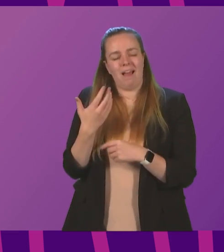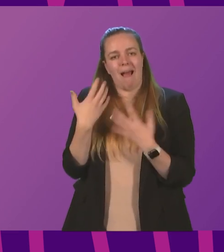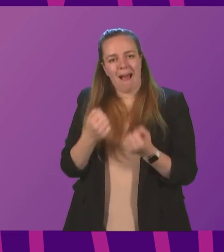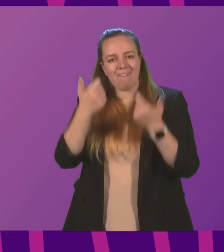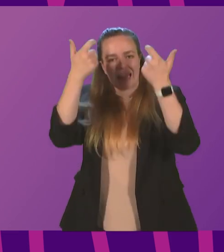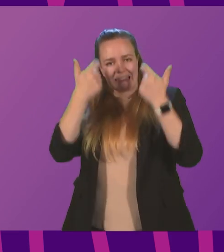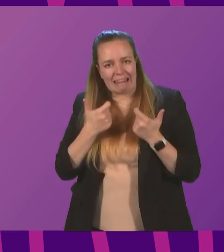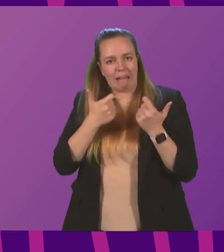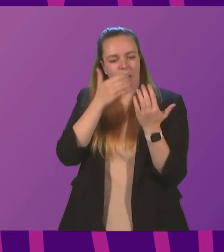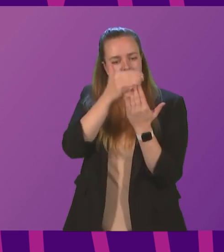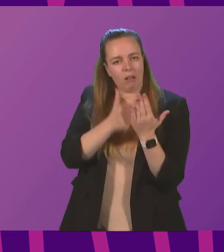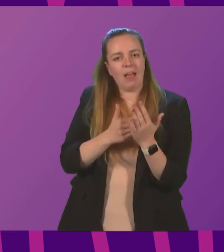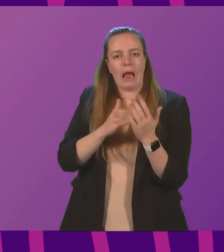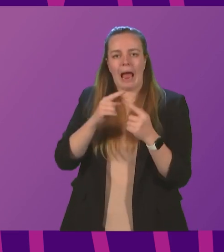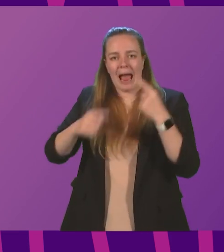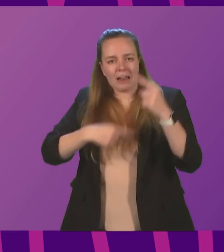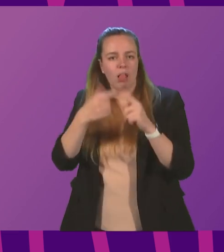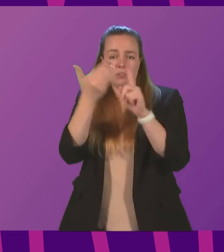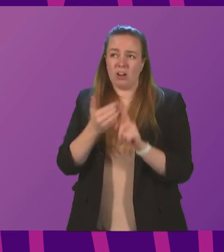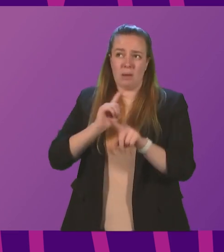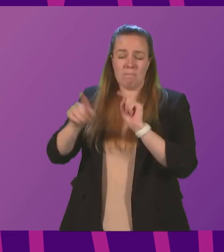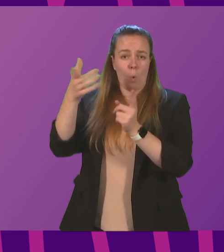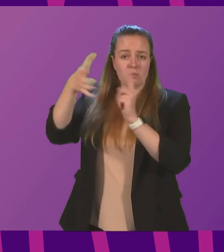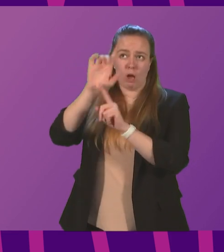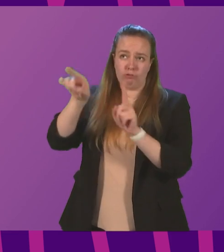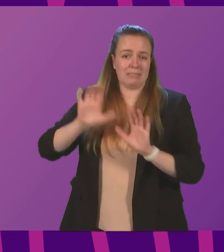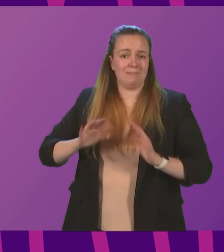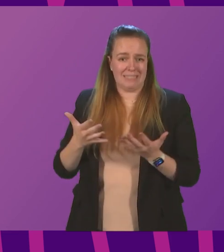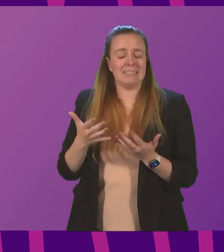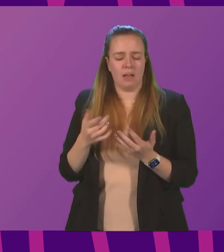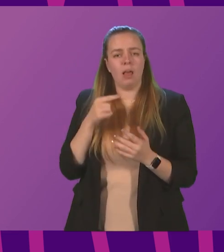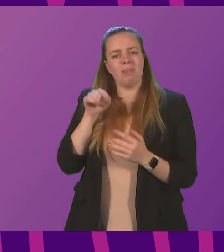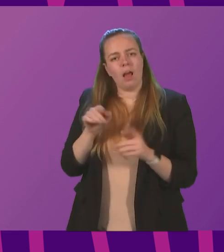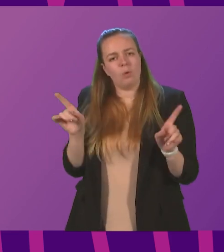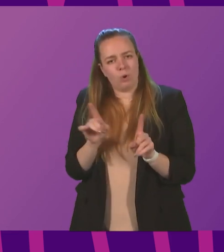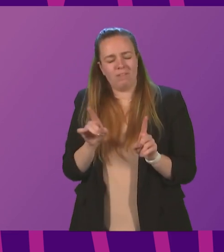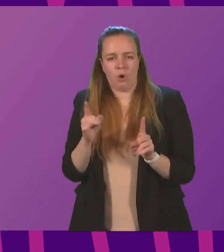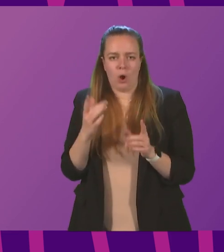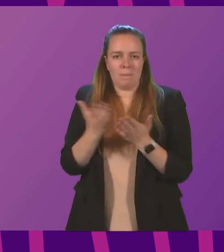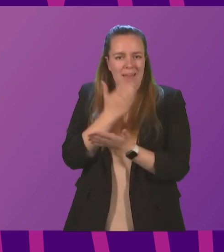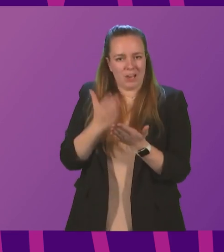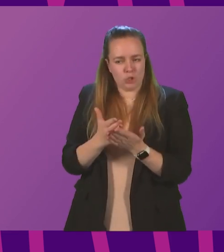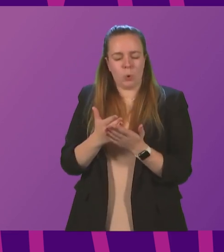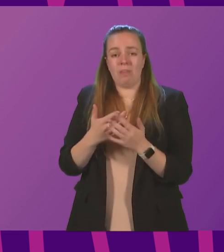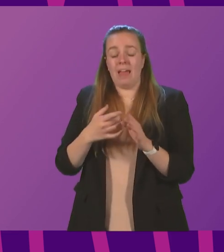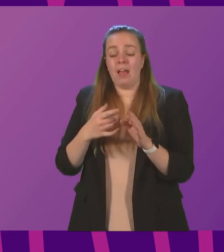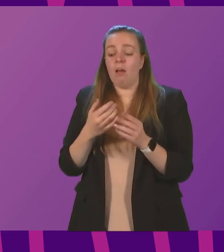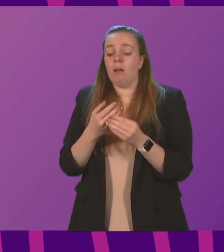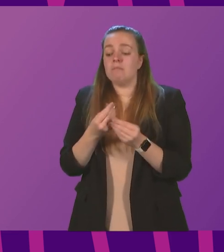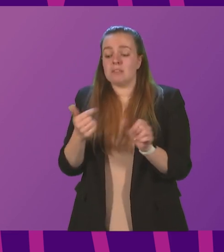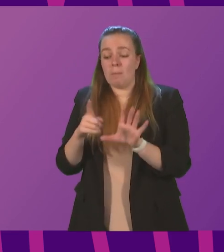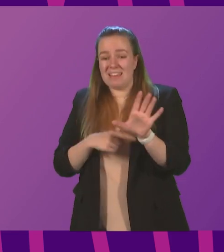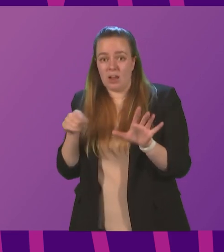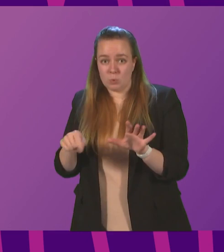binding annual targets. Most other countries don't have those. And what that is designed to do is to make sure that in years where we fall